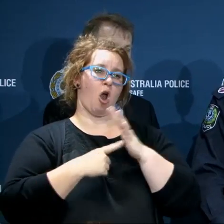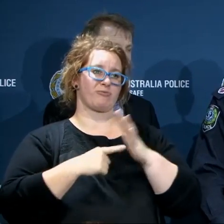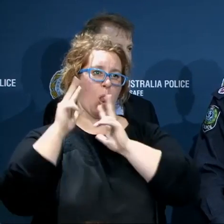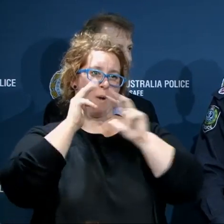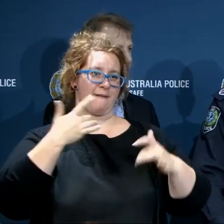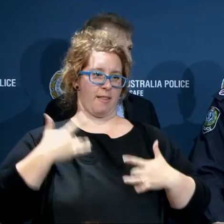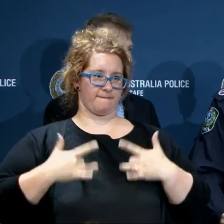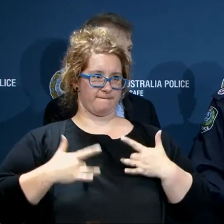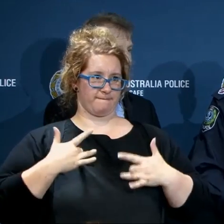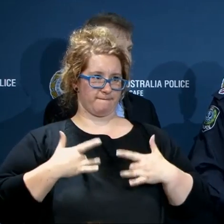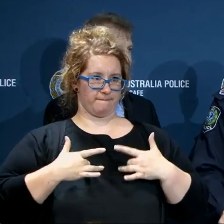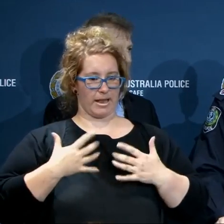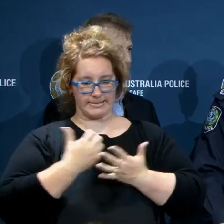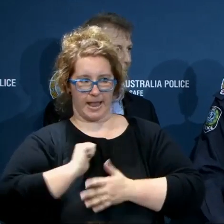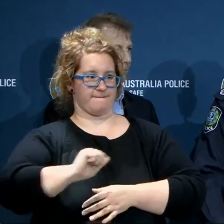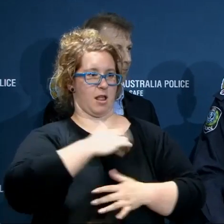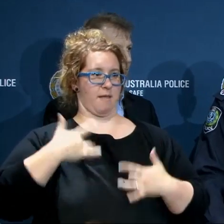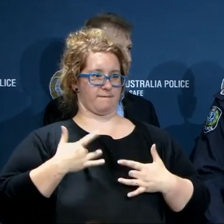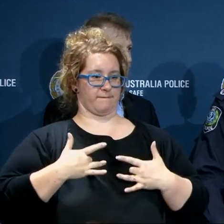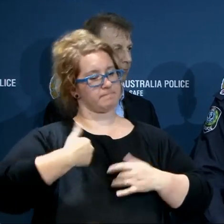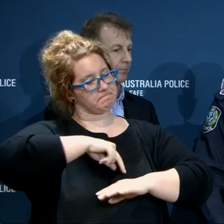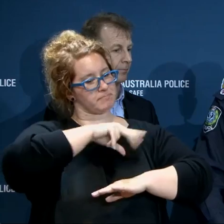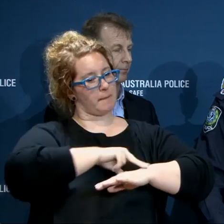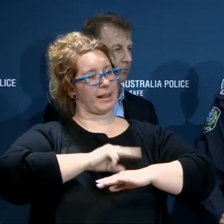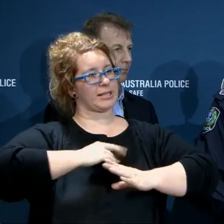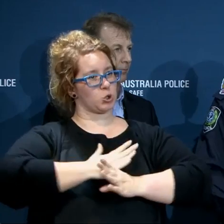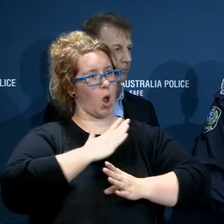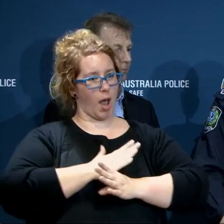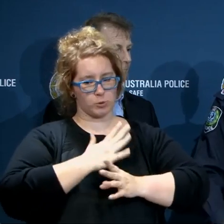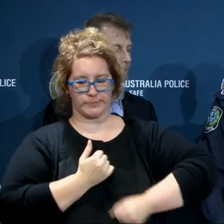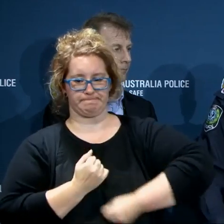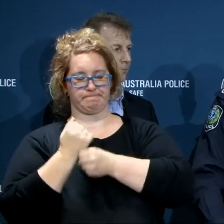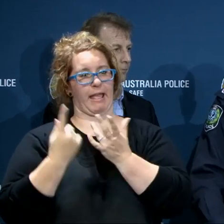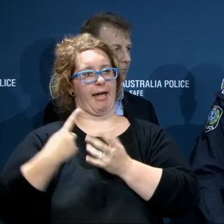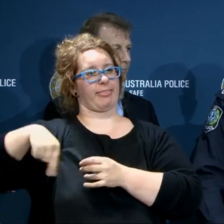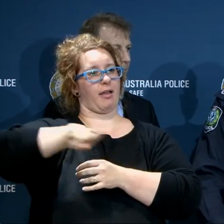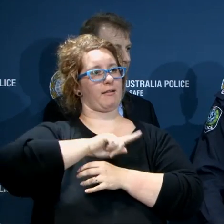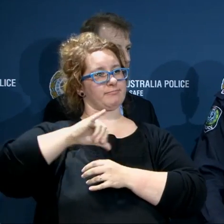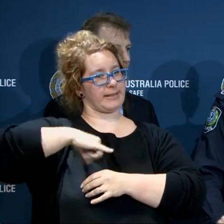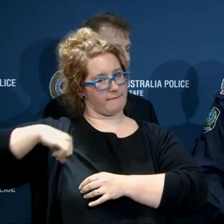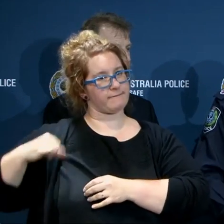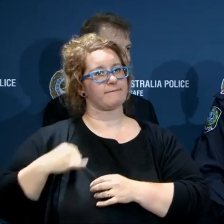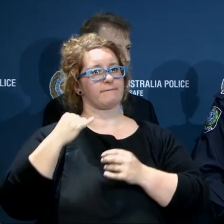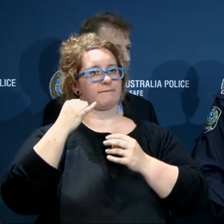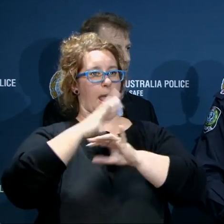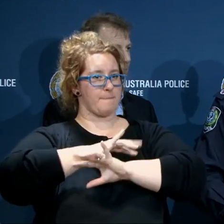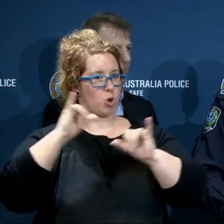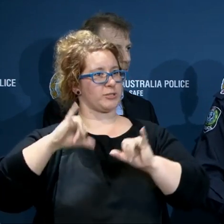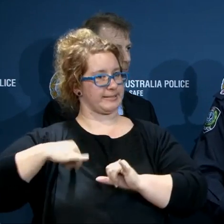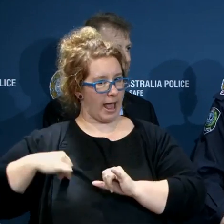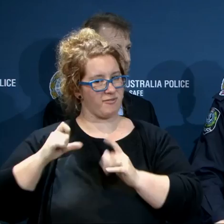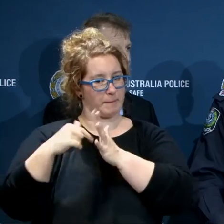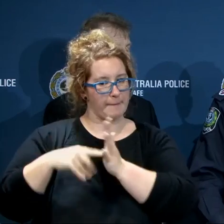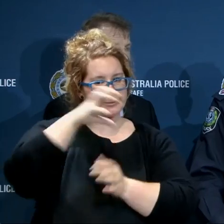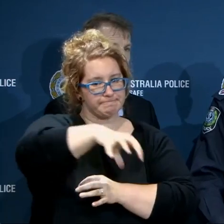ensuring from a policing point of view that we're able to support the other emergency services to undertake their functions, to